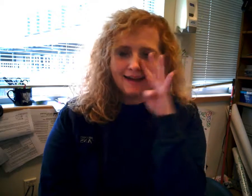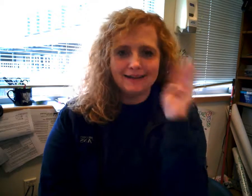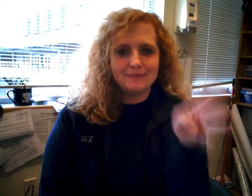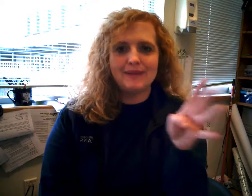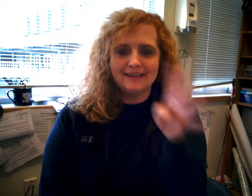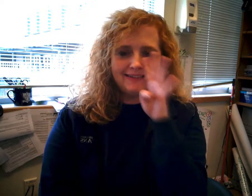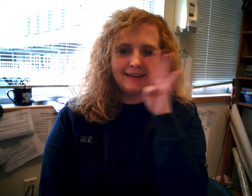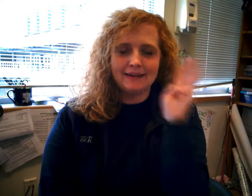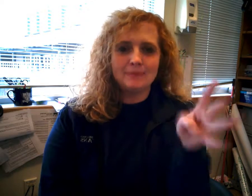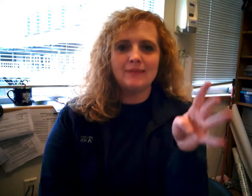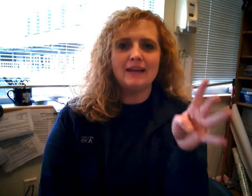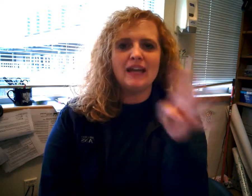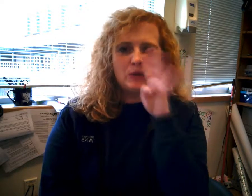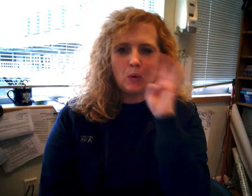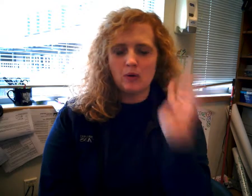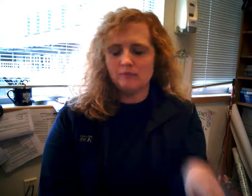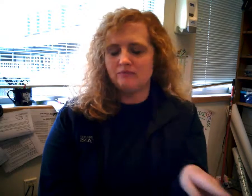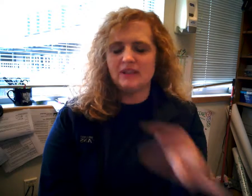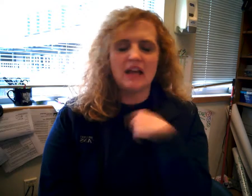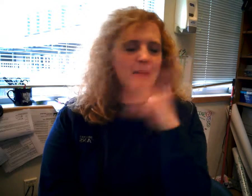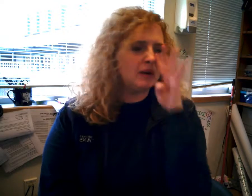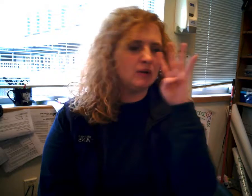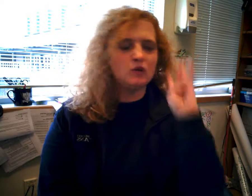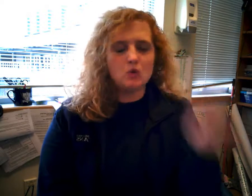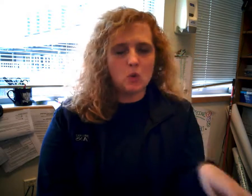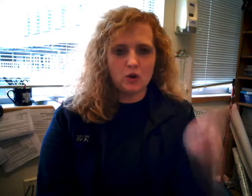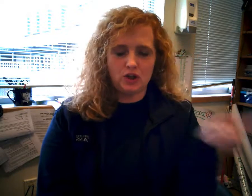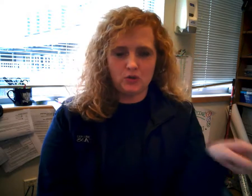But it's ignore. Like I'm going to ignore you.